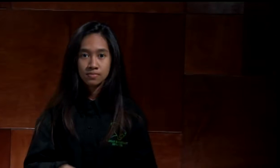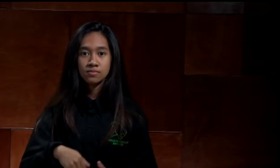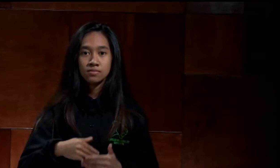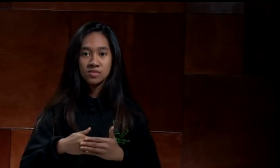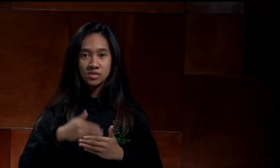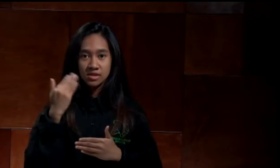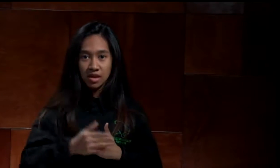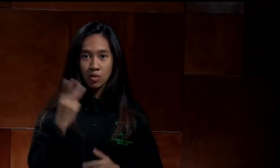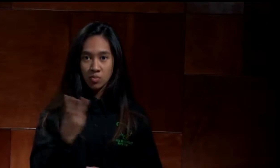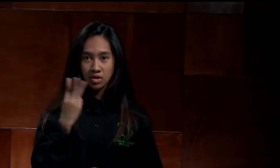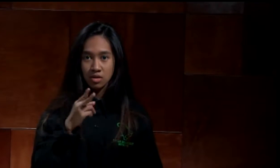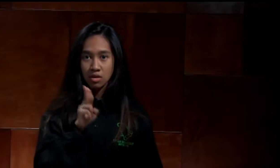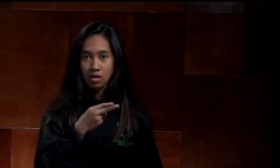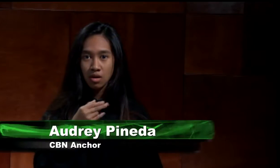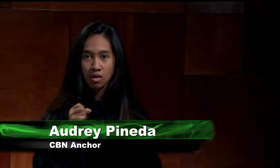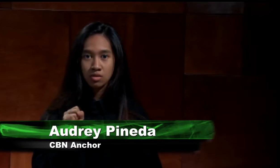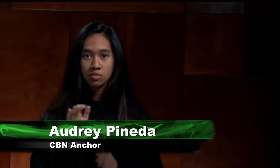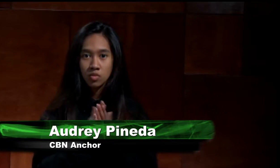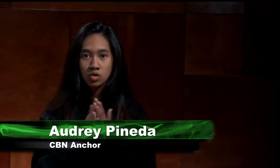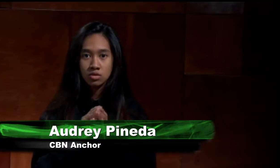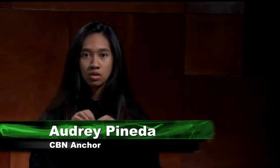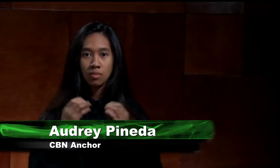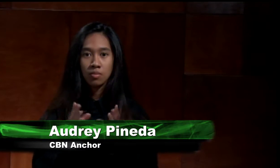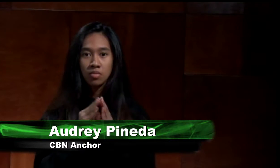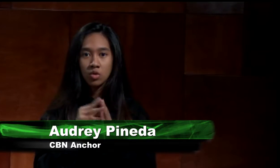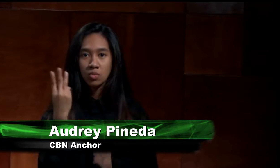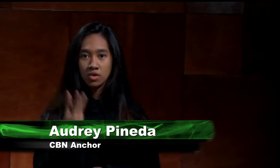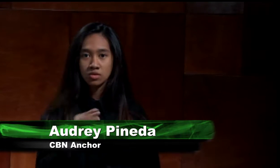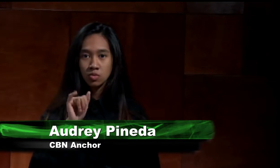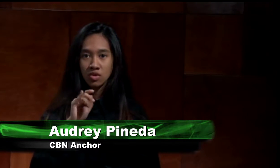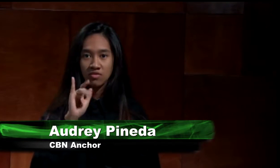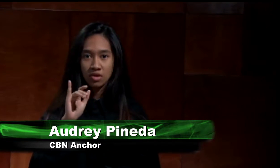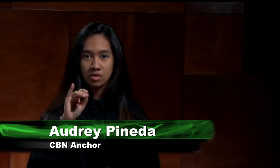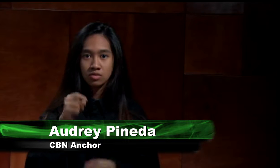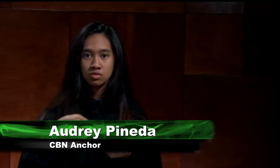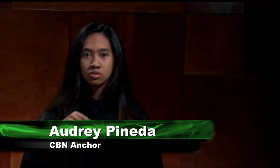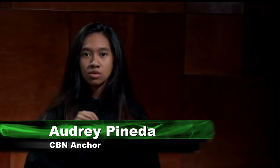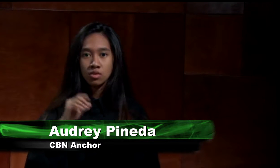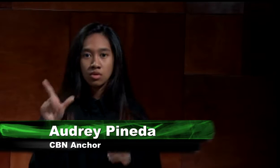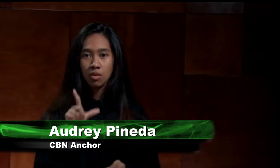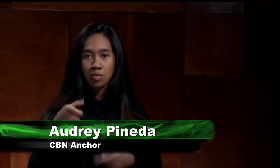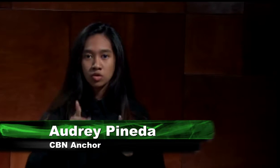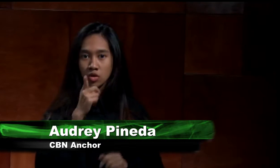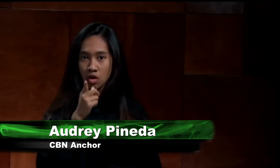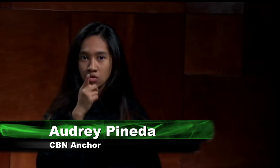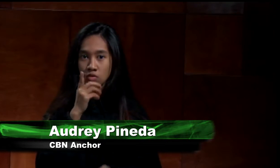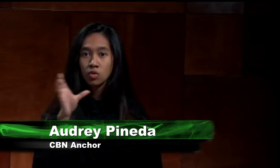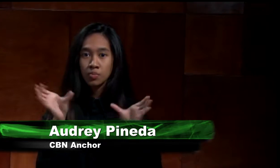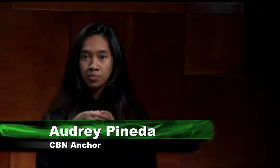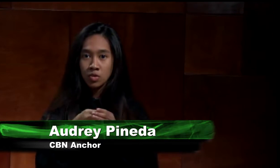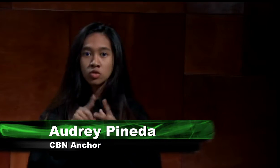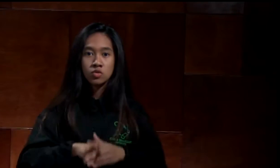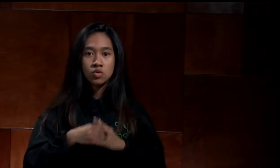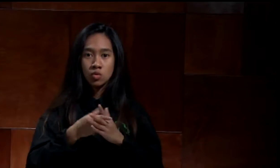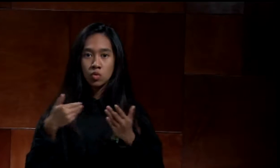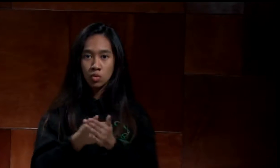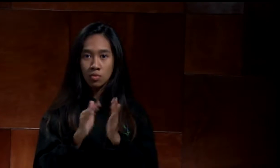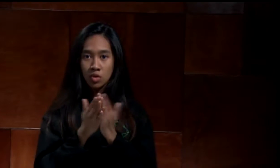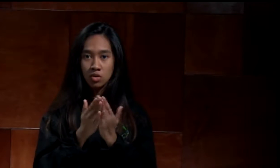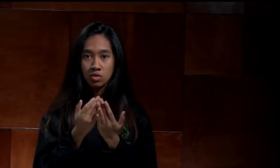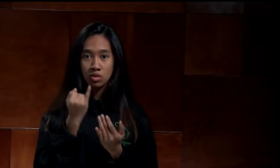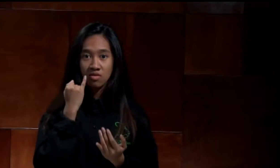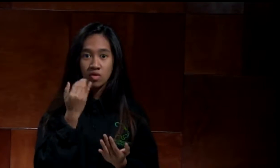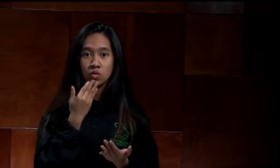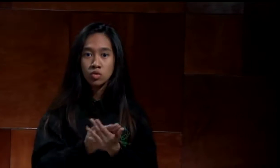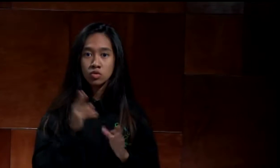The next Western Hills Book Club will meet on Wednesday, January 25th in the library during lunch. The group will be starting a new book,